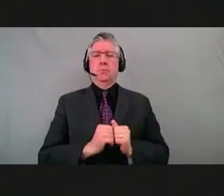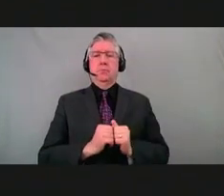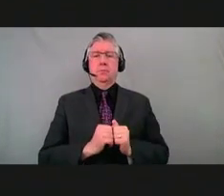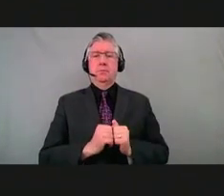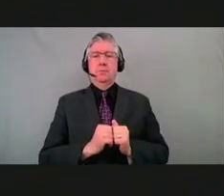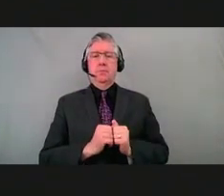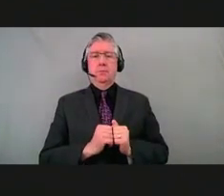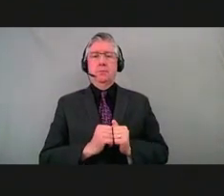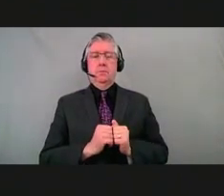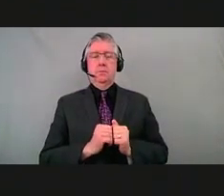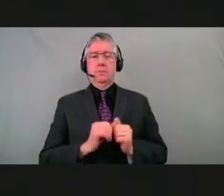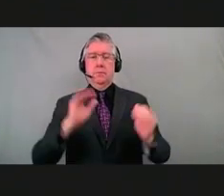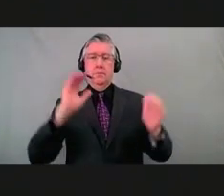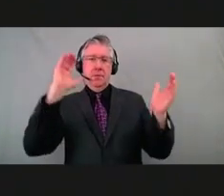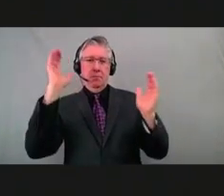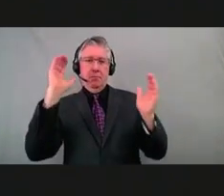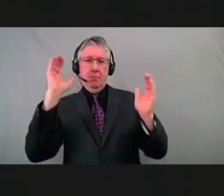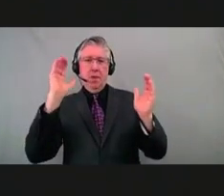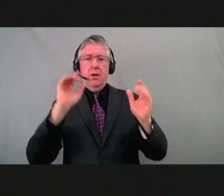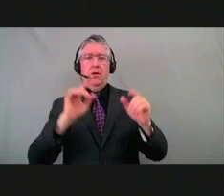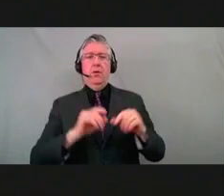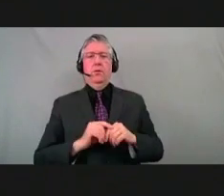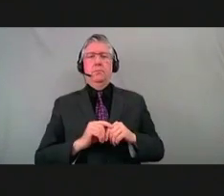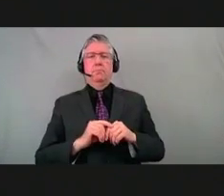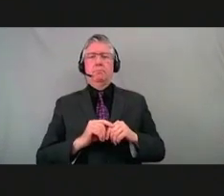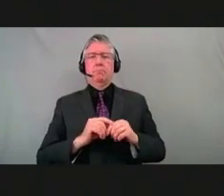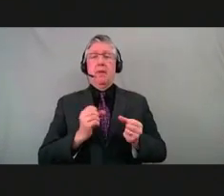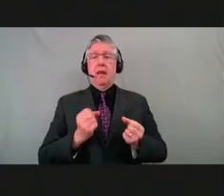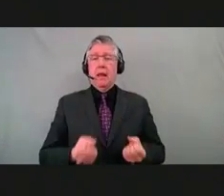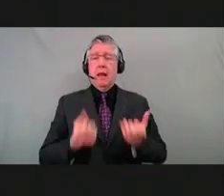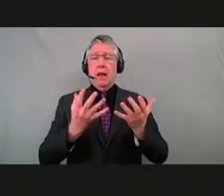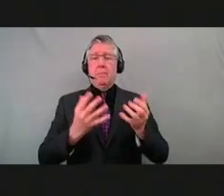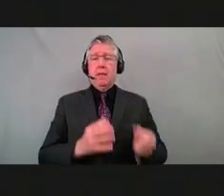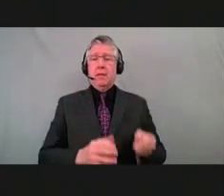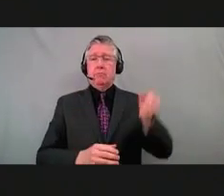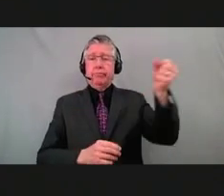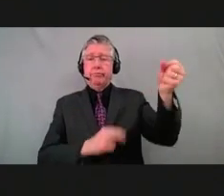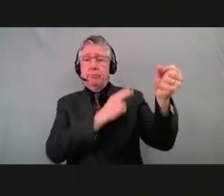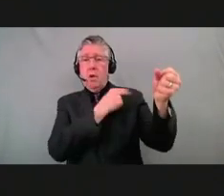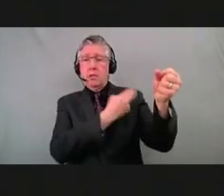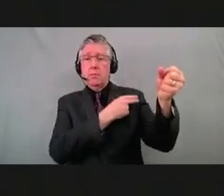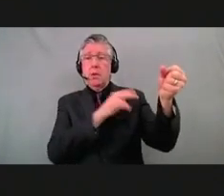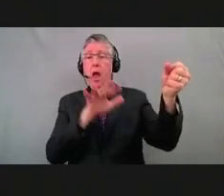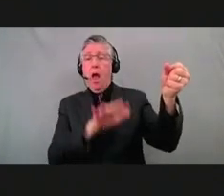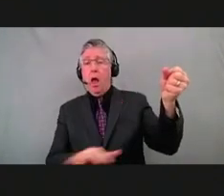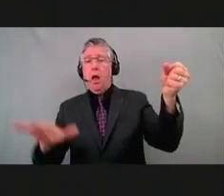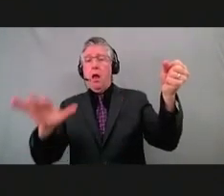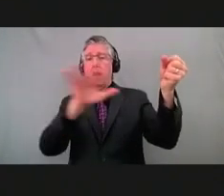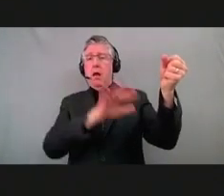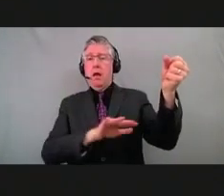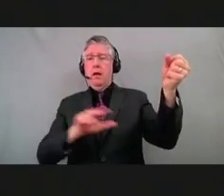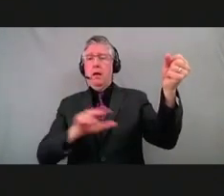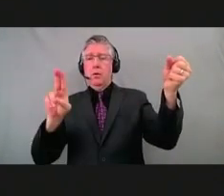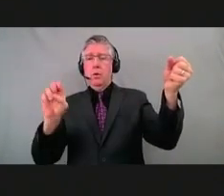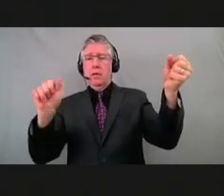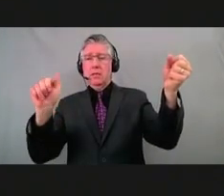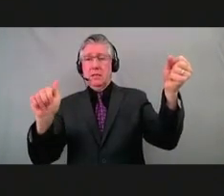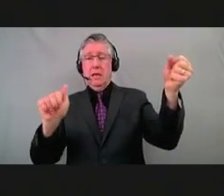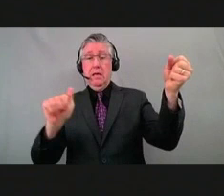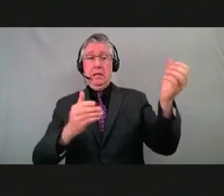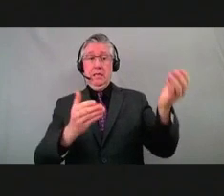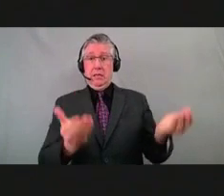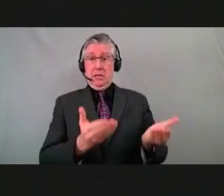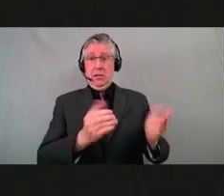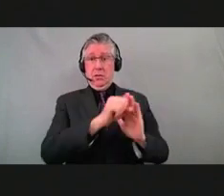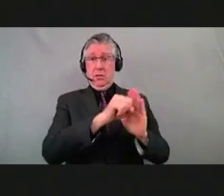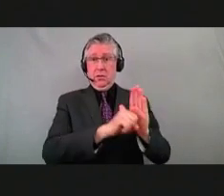And looking at the difference in hospitalization rates across the country right now, you can see here that Colorado is actually doing quite well. We have